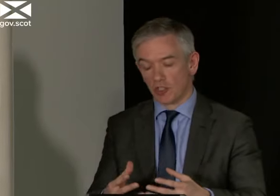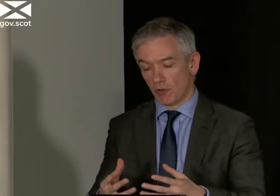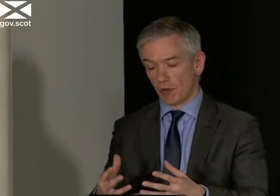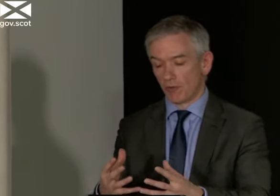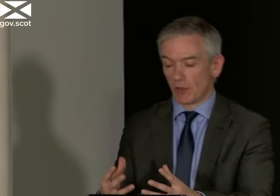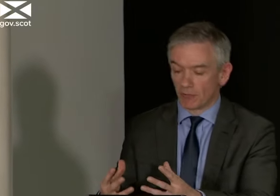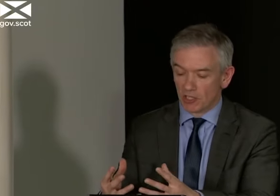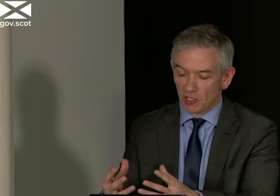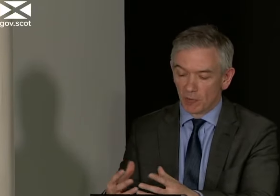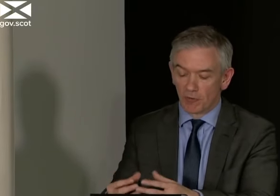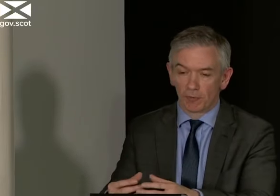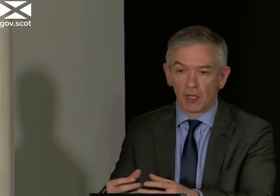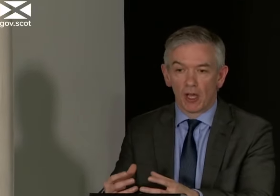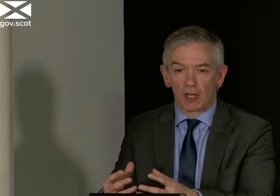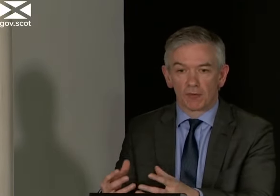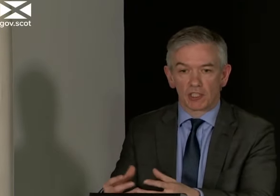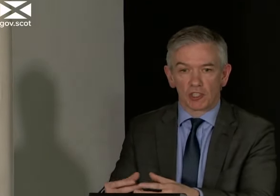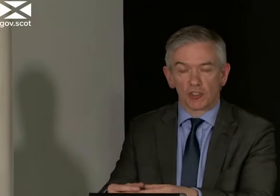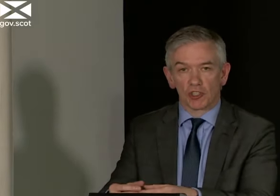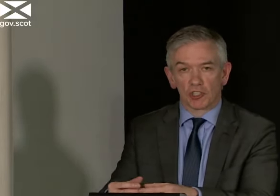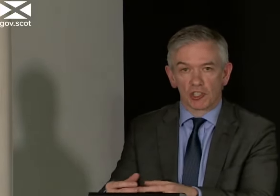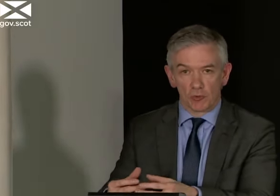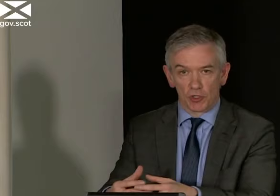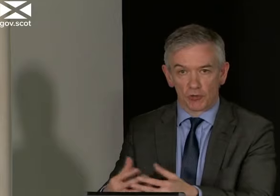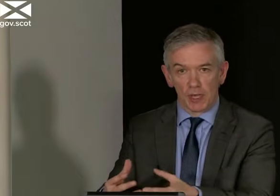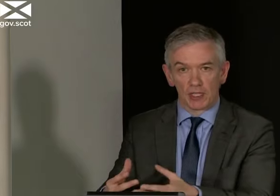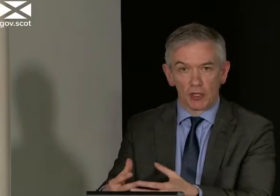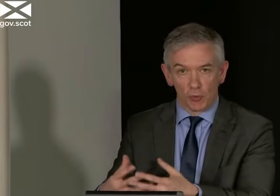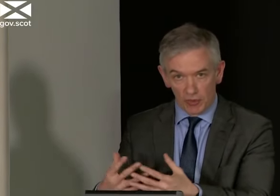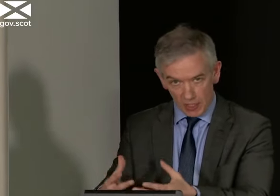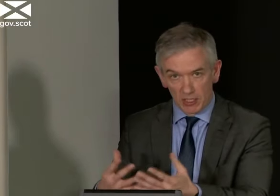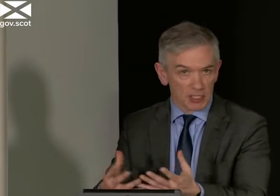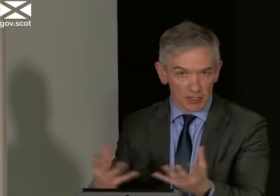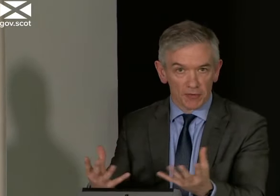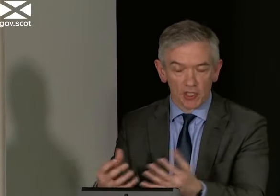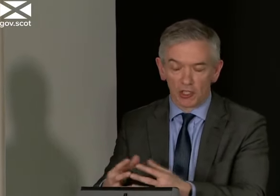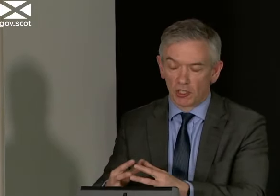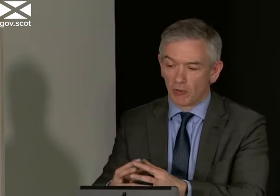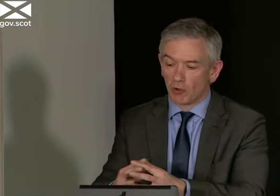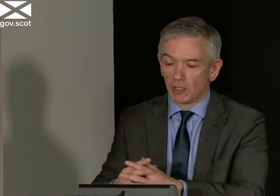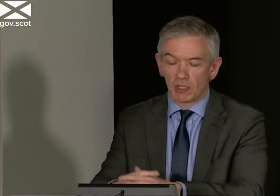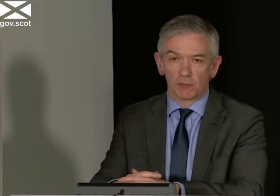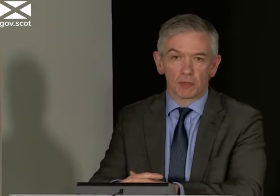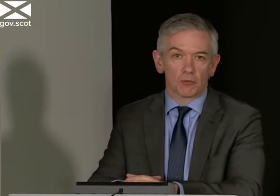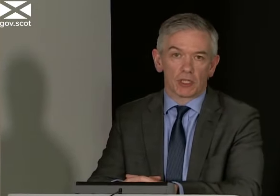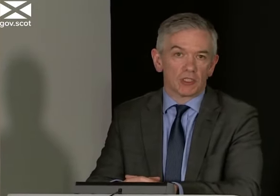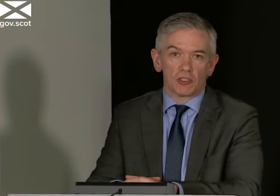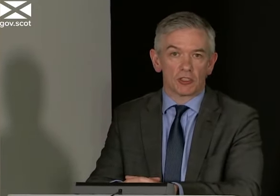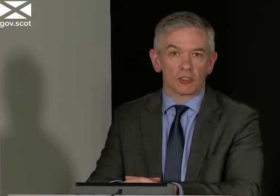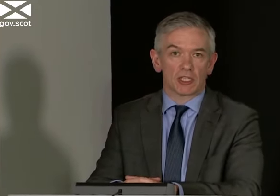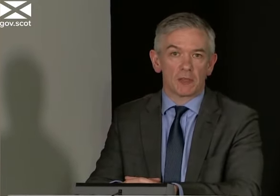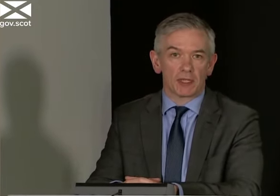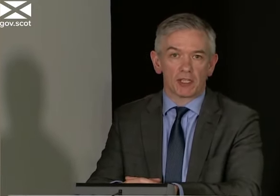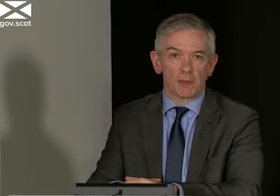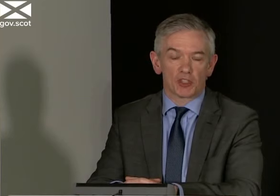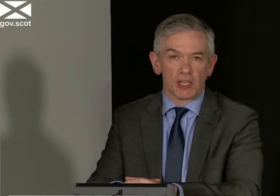evidence, just now the advice that's coming from our advisory structures is that we should remain with that definition that you've outlined there. But we continue